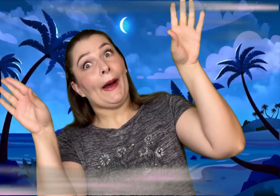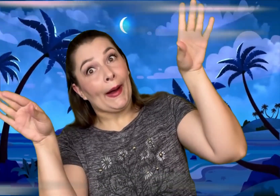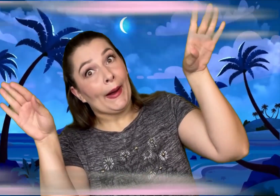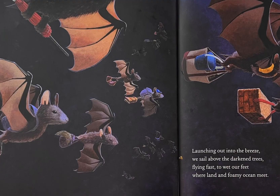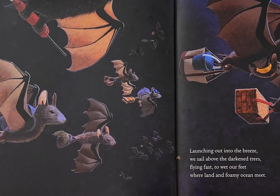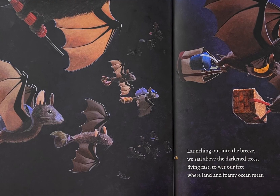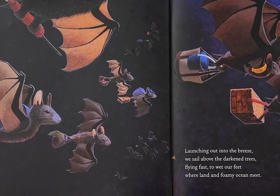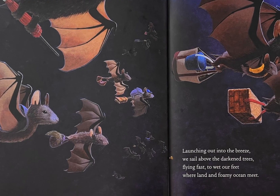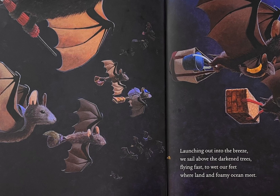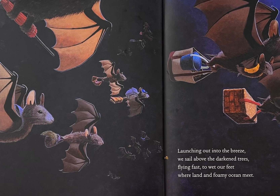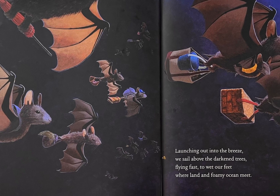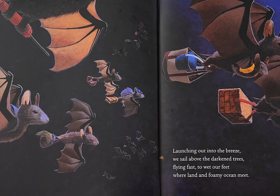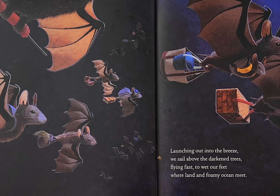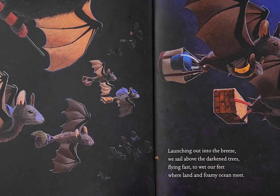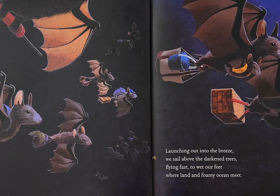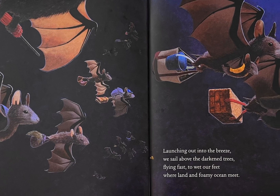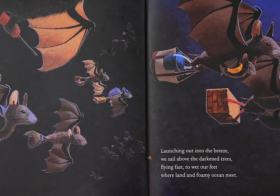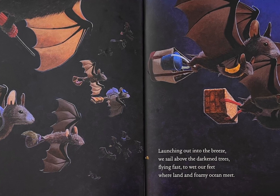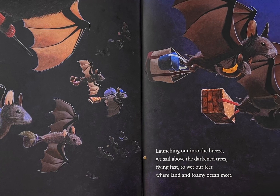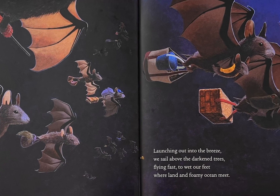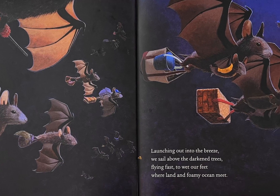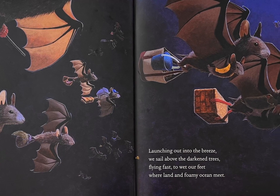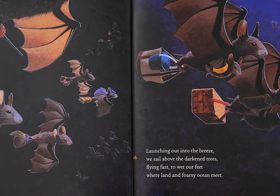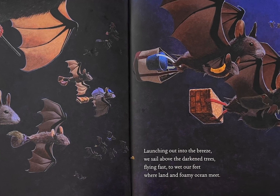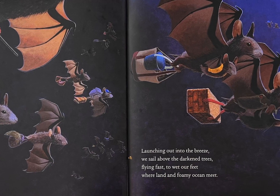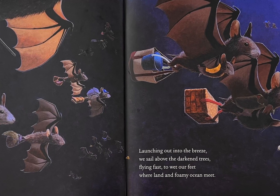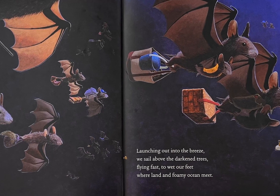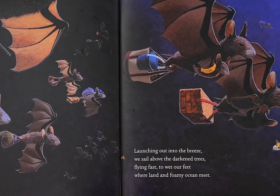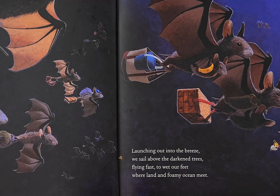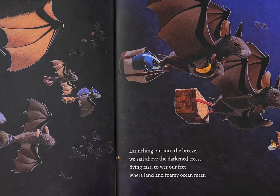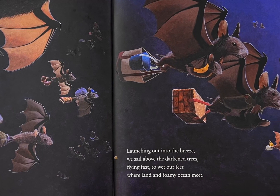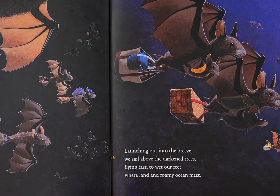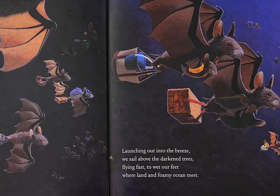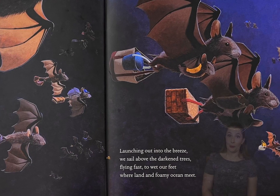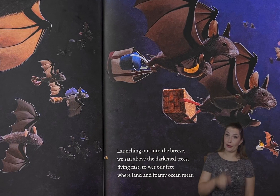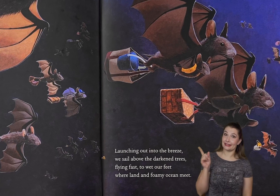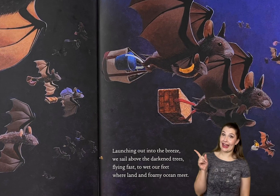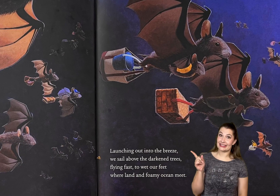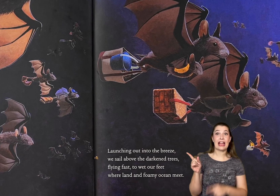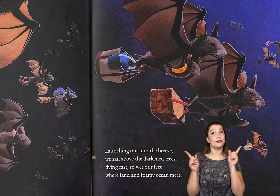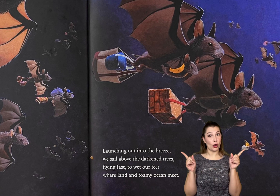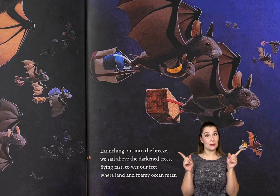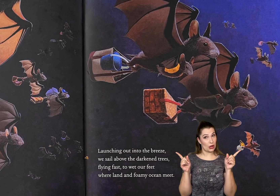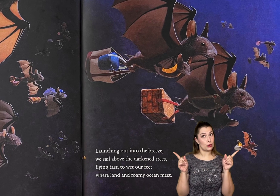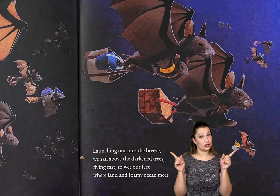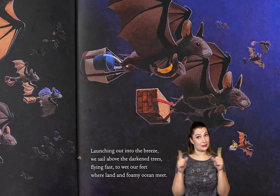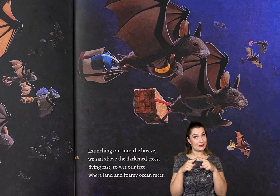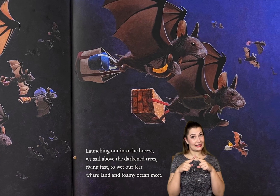We sail above the darkened trees Flying fast to wet our feet Where land and foamy ocean meet